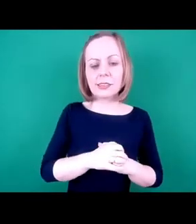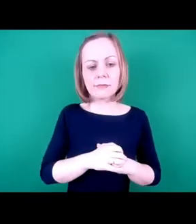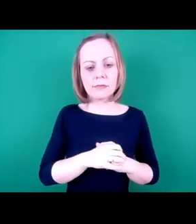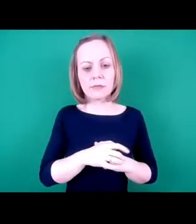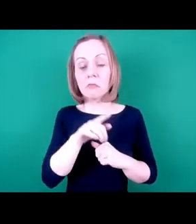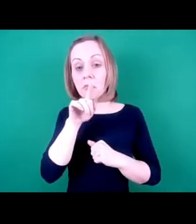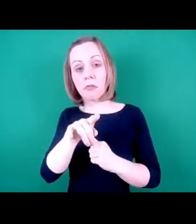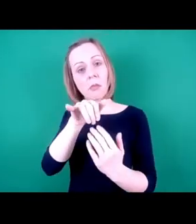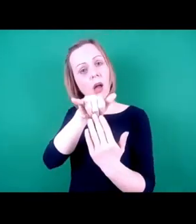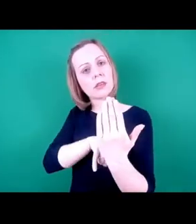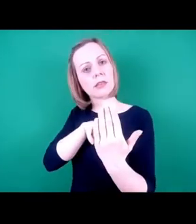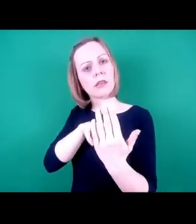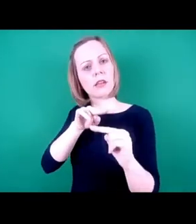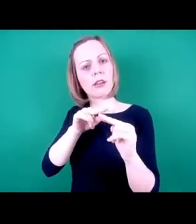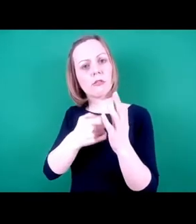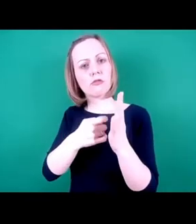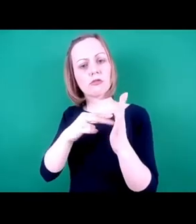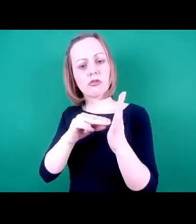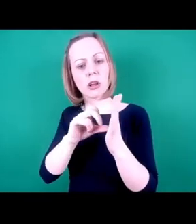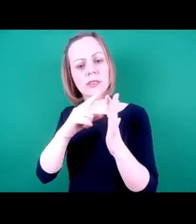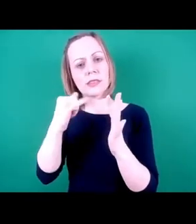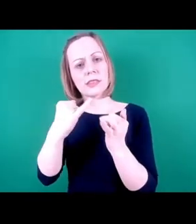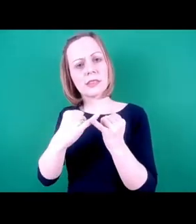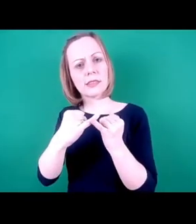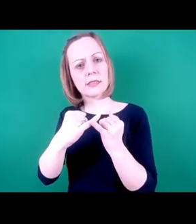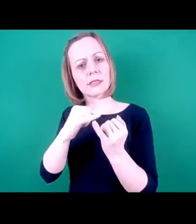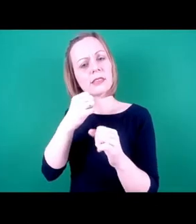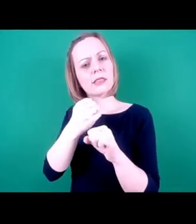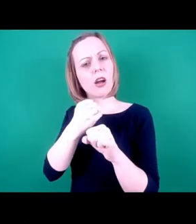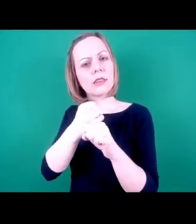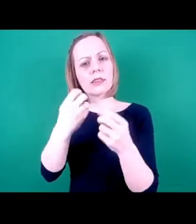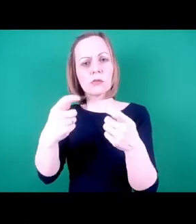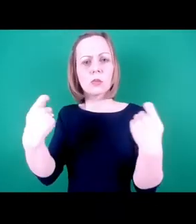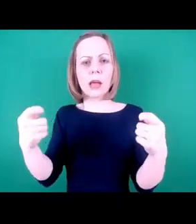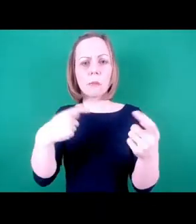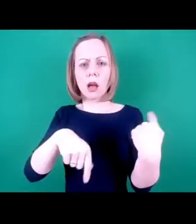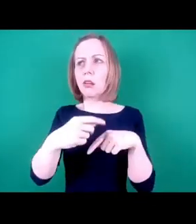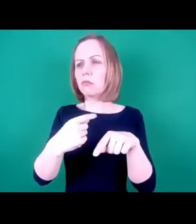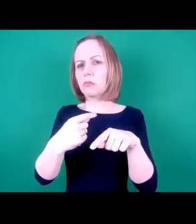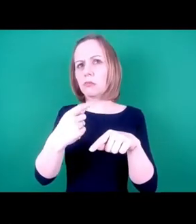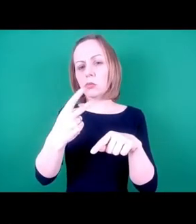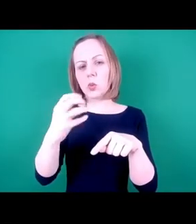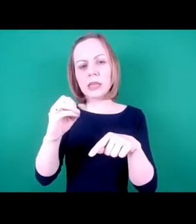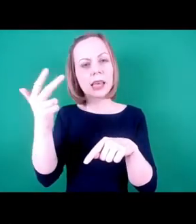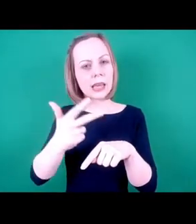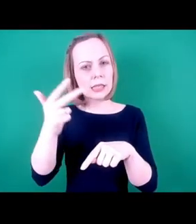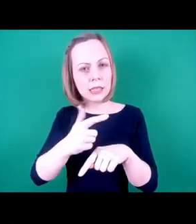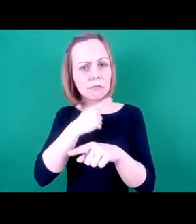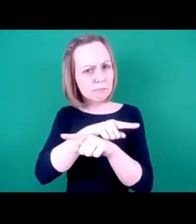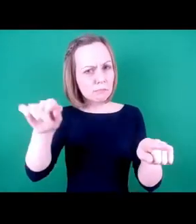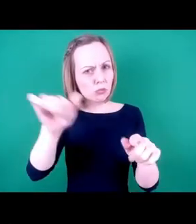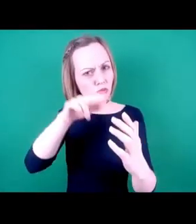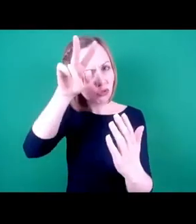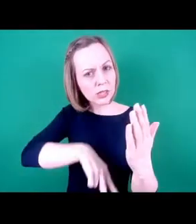blowing article by Francis Ryan in The Guardian in 2018, which I really strongly recommend you read, that pointed out that there are